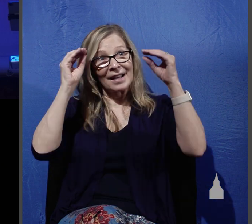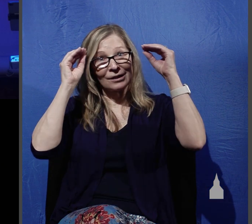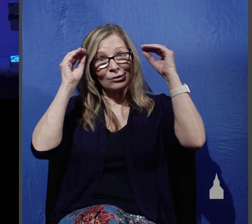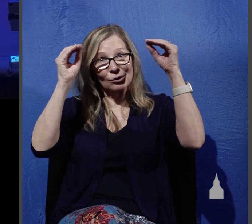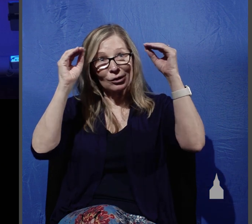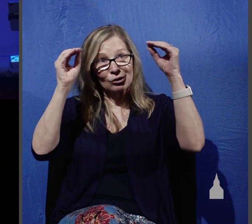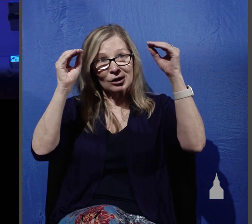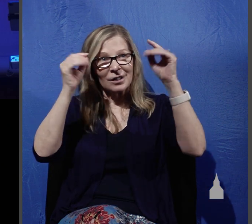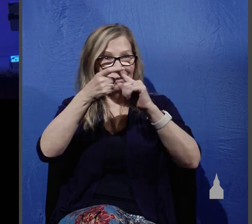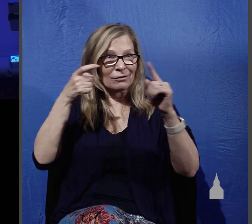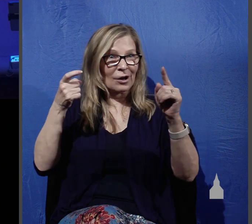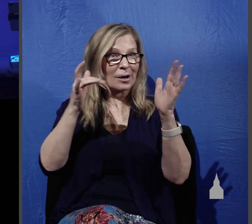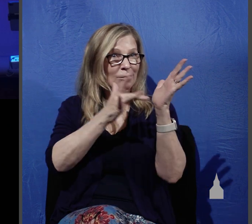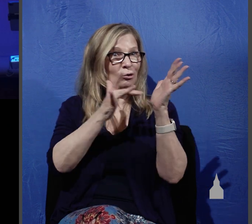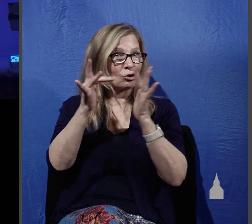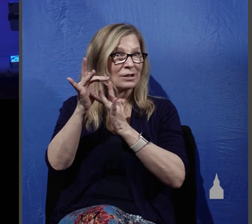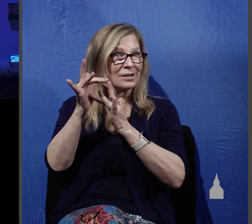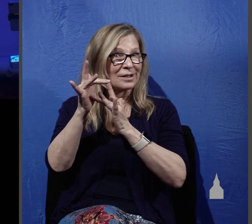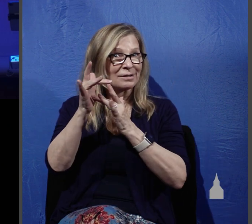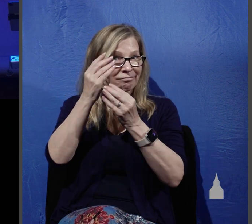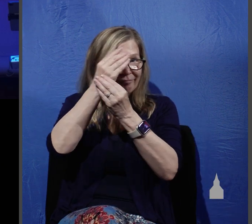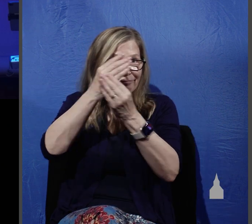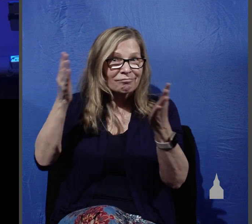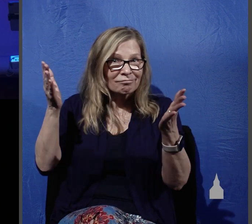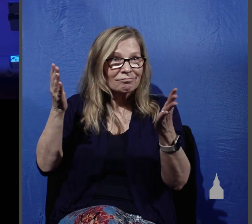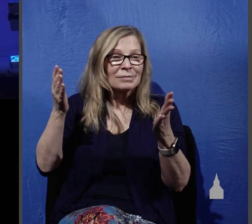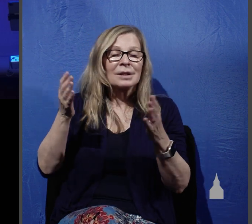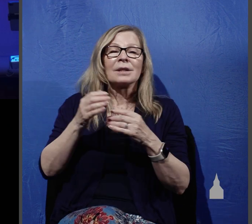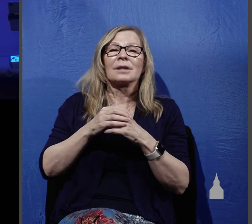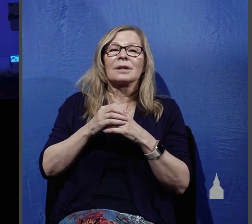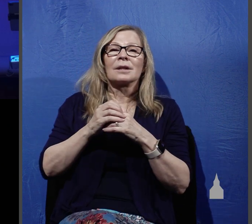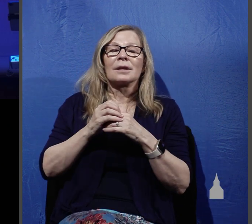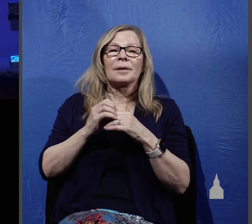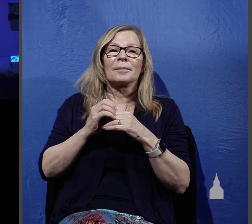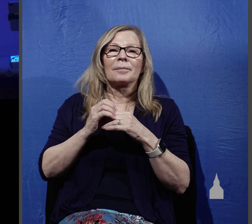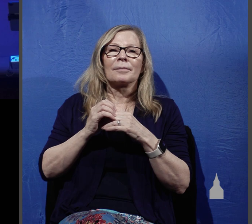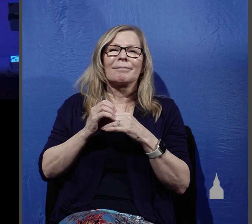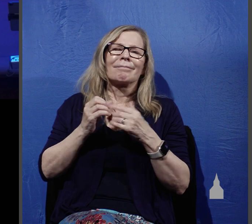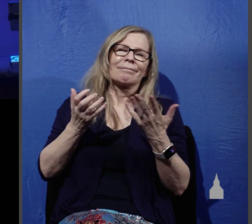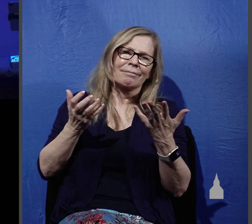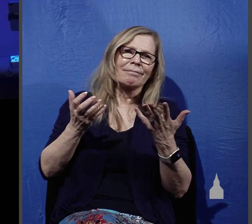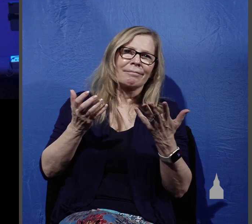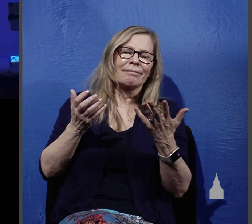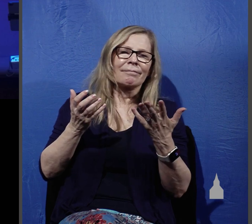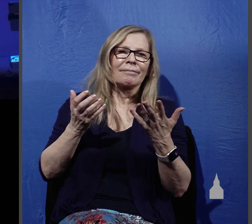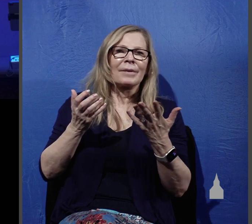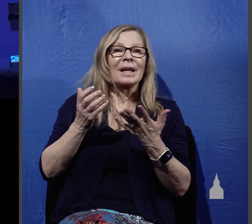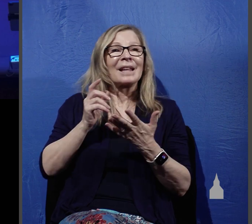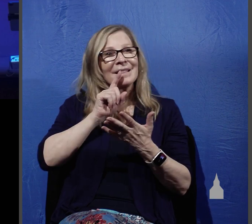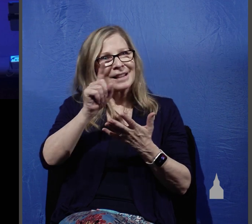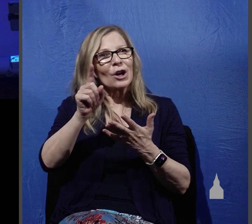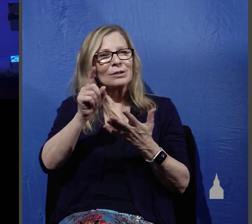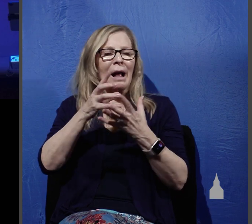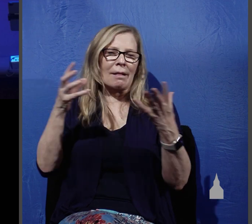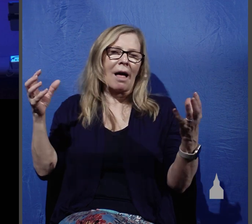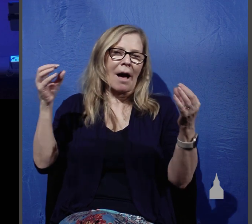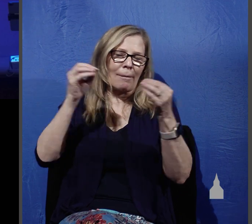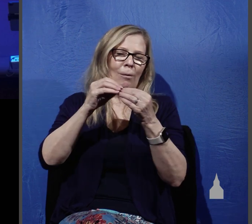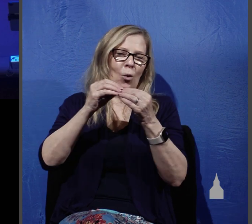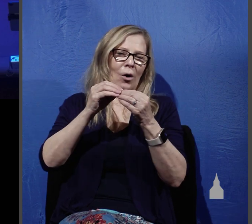gave to his disciples before sending them out. Understand, they're in summary form. There's a lot more to this. This is just a